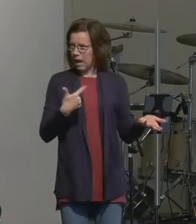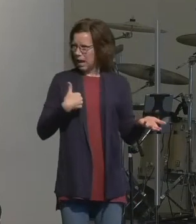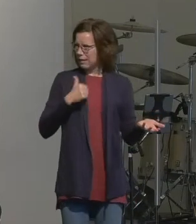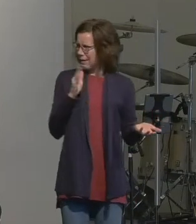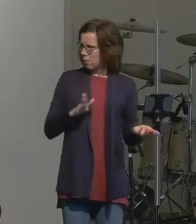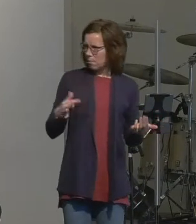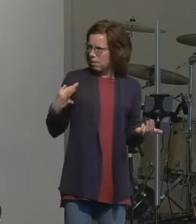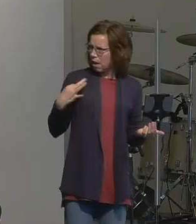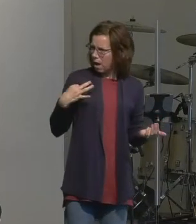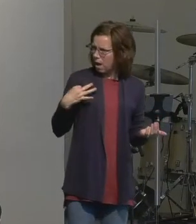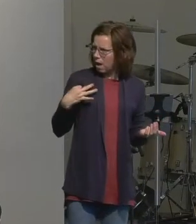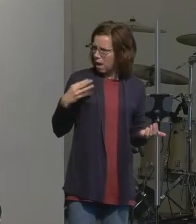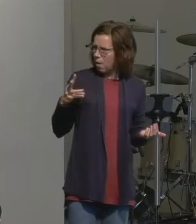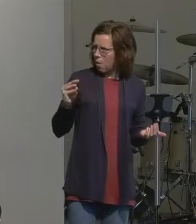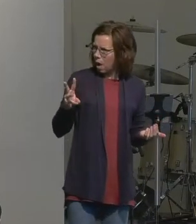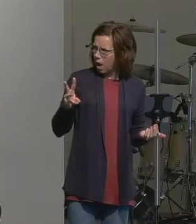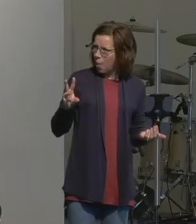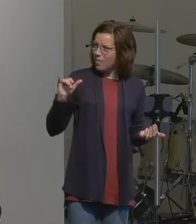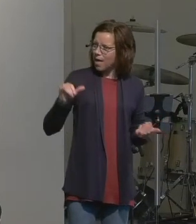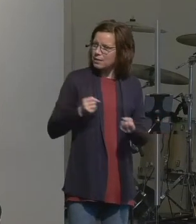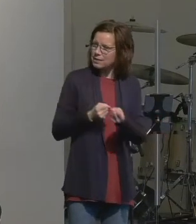that's called favor